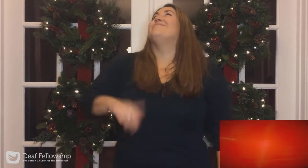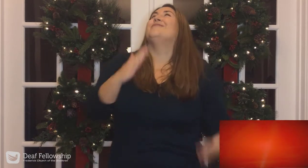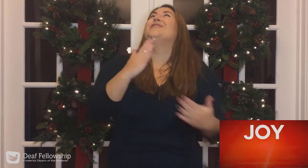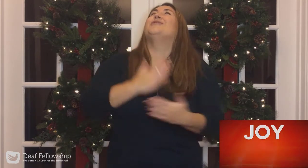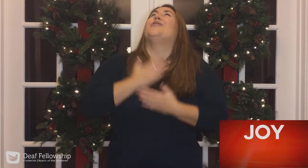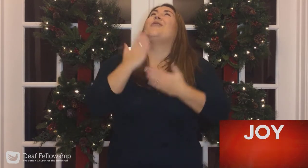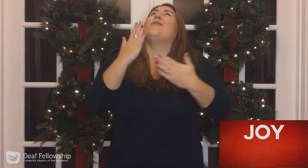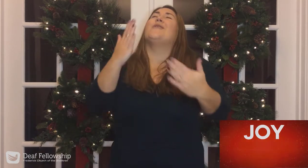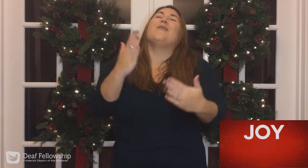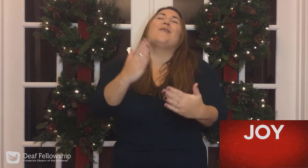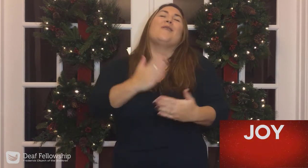Joy.